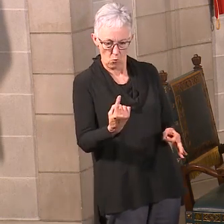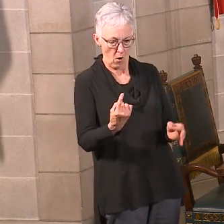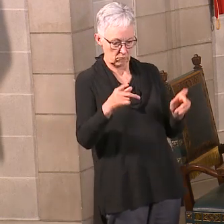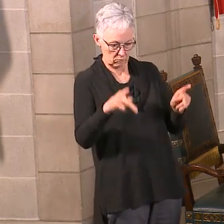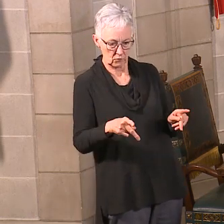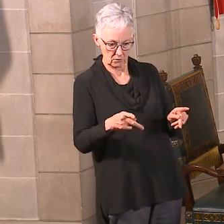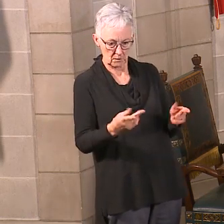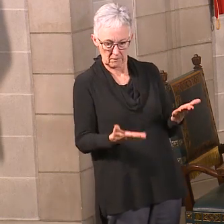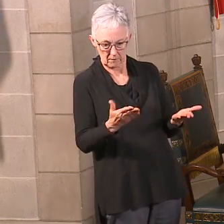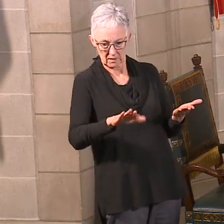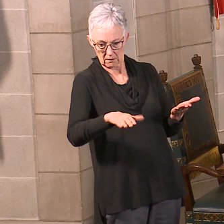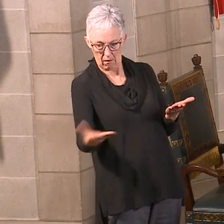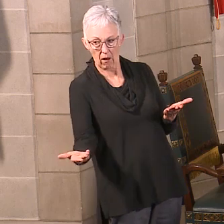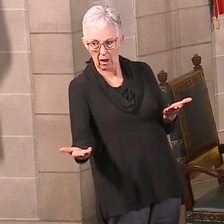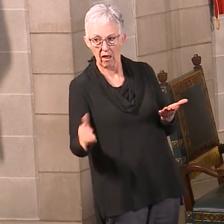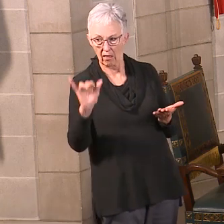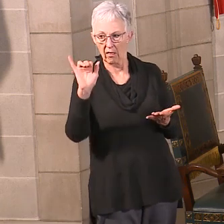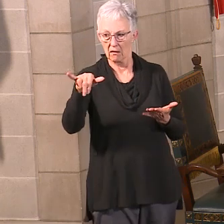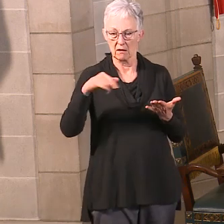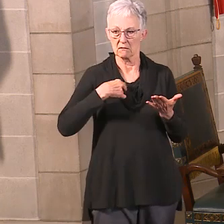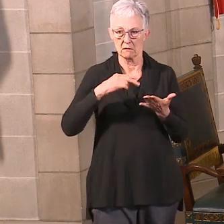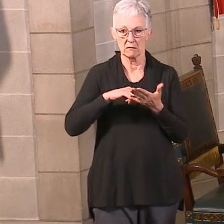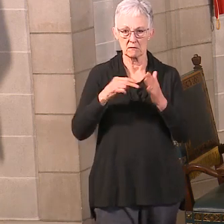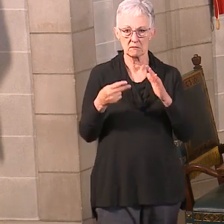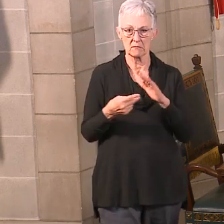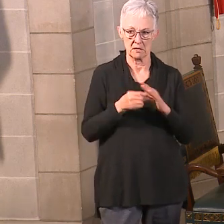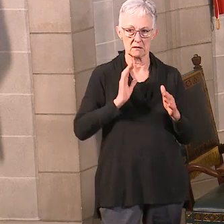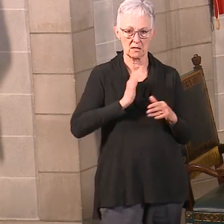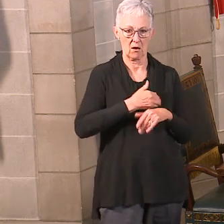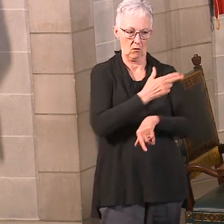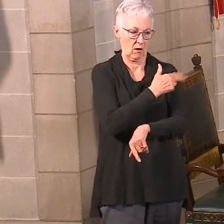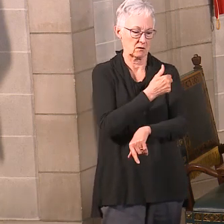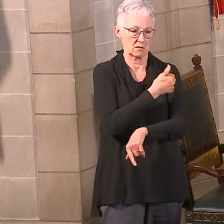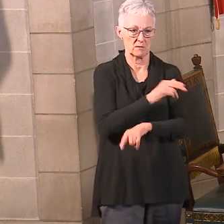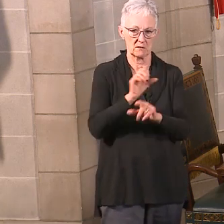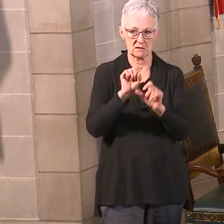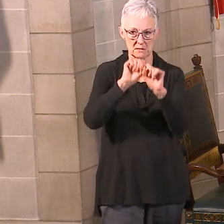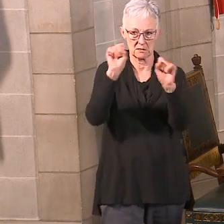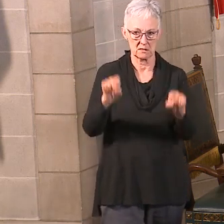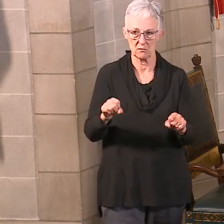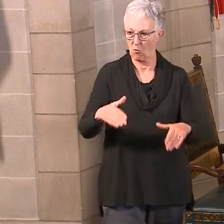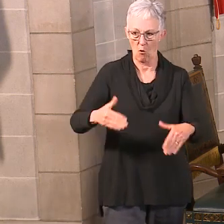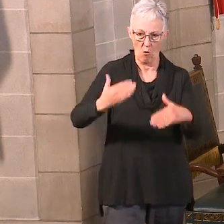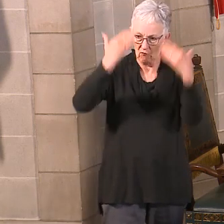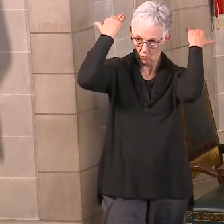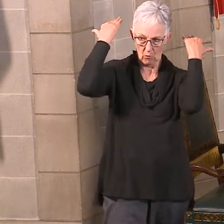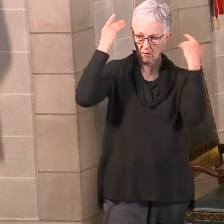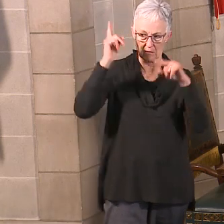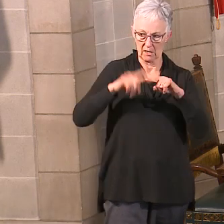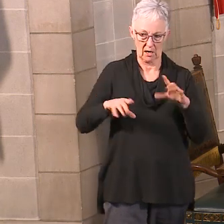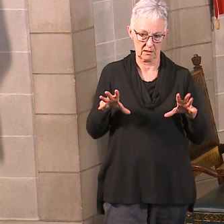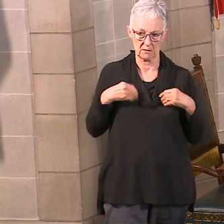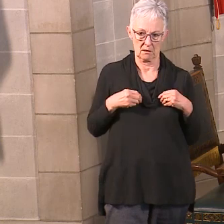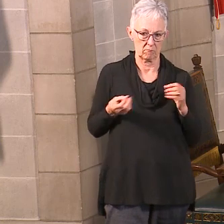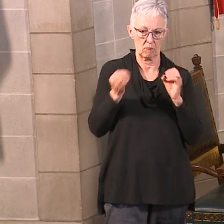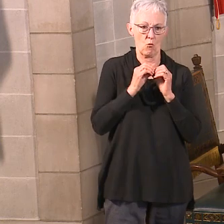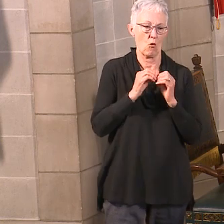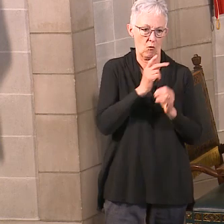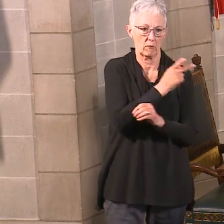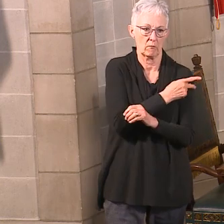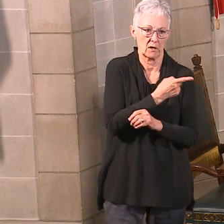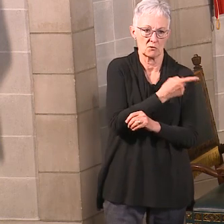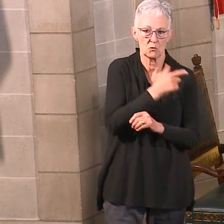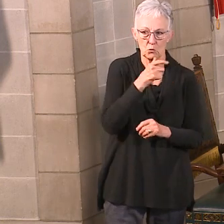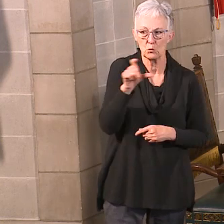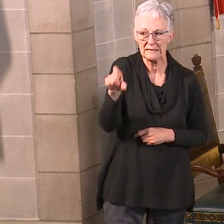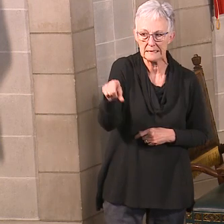you know, getting your hospital system overwhelmed, that the people who are coming to your system were not able to get the care that they needed. So as long as the gap between, you